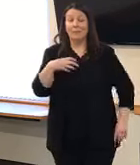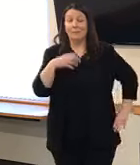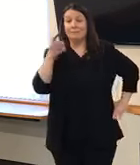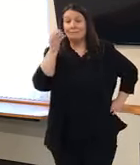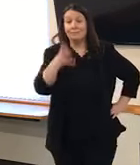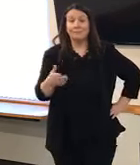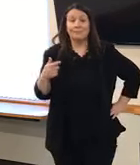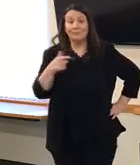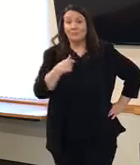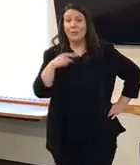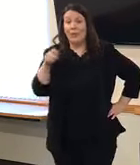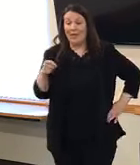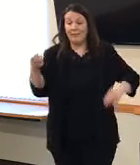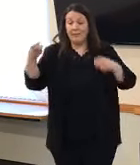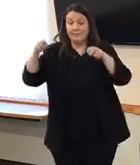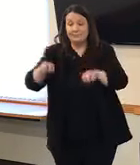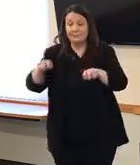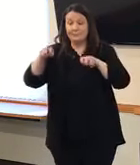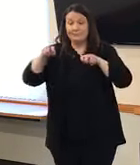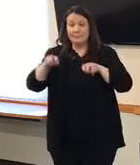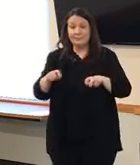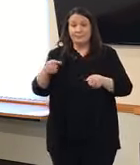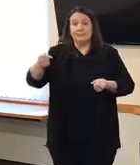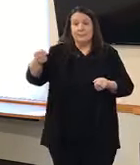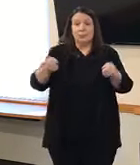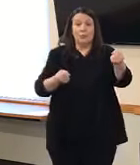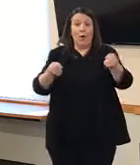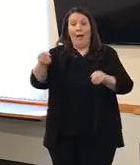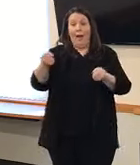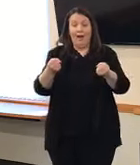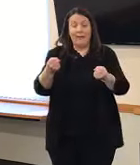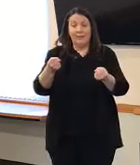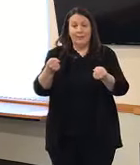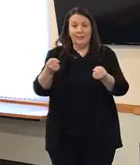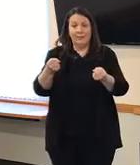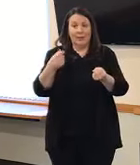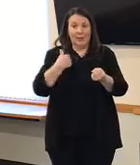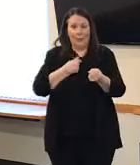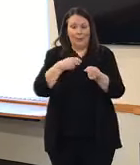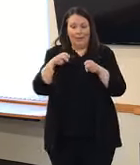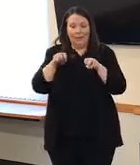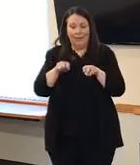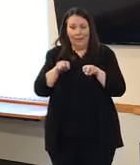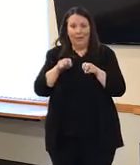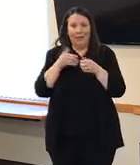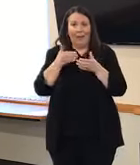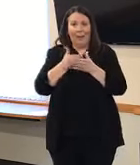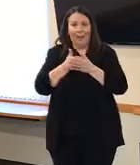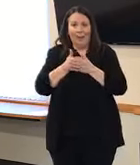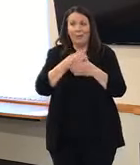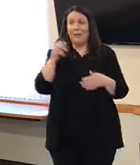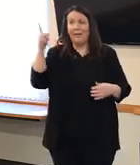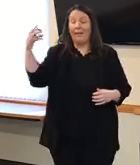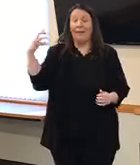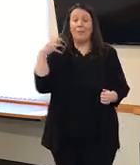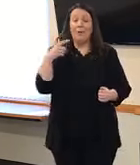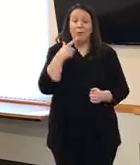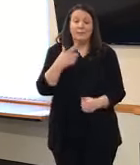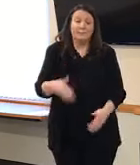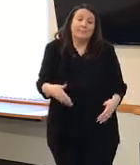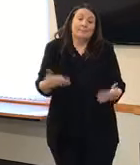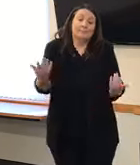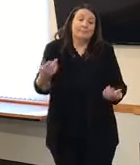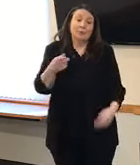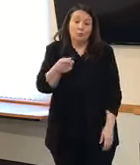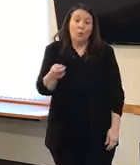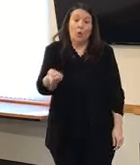having to ride in trucks with other people. So obviously that's not six feet apart and that their employer is basically saying, if you